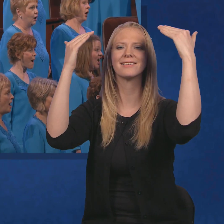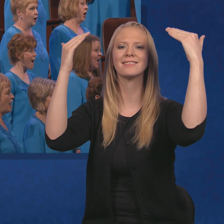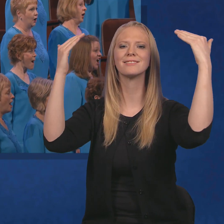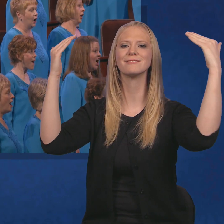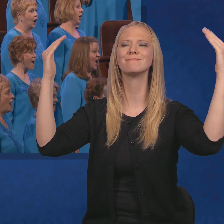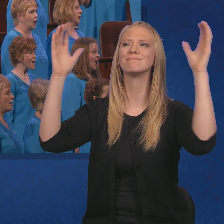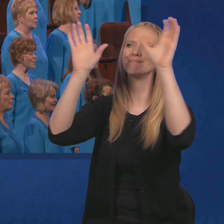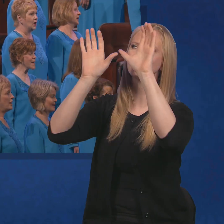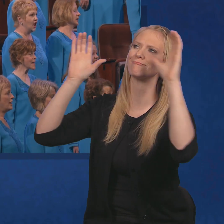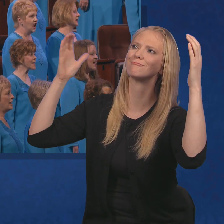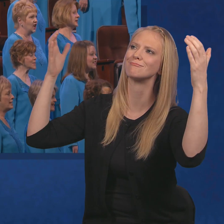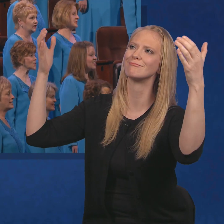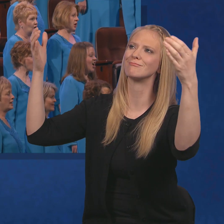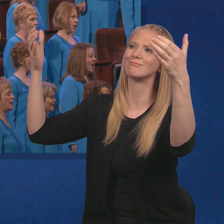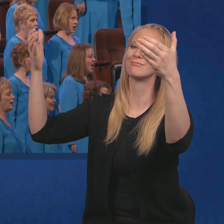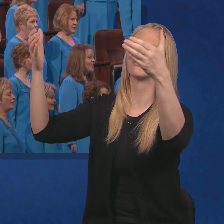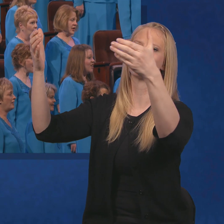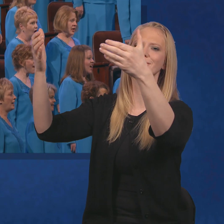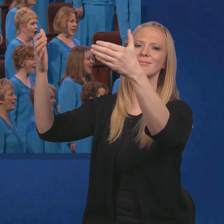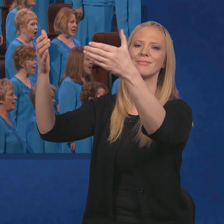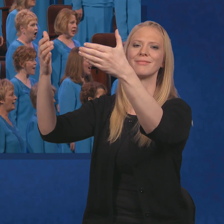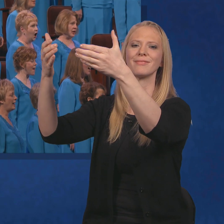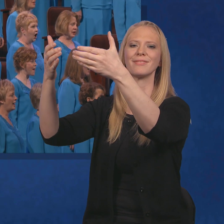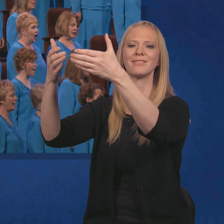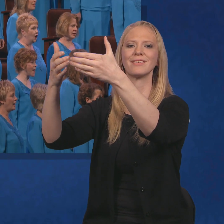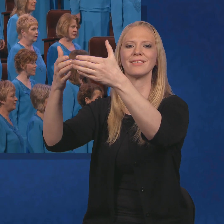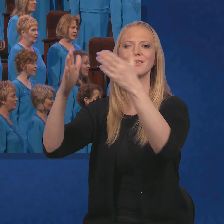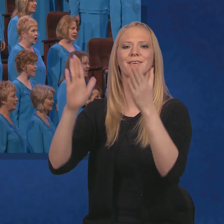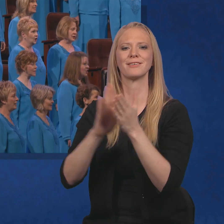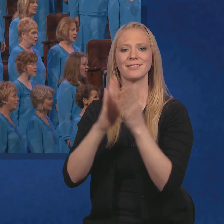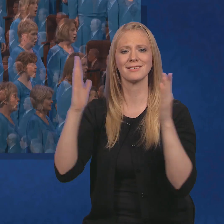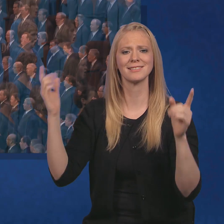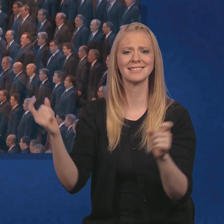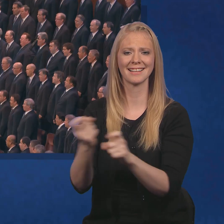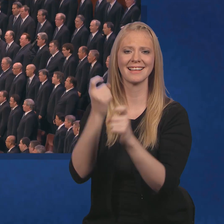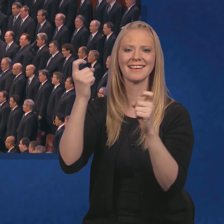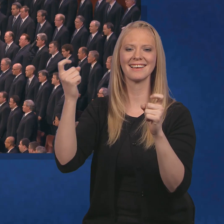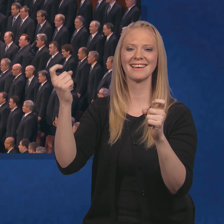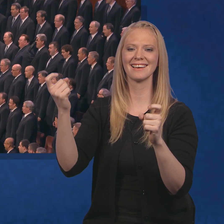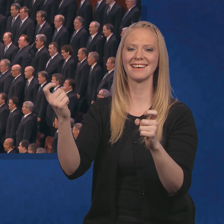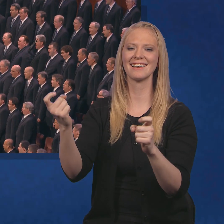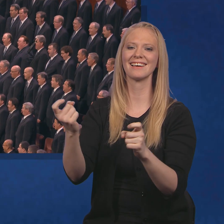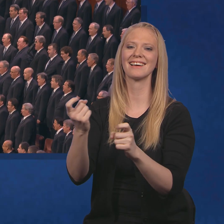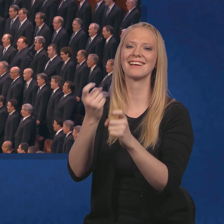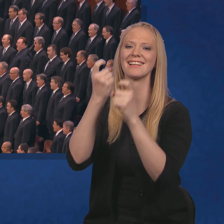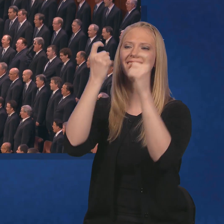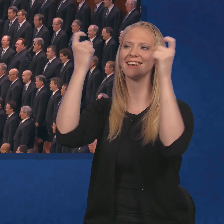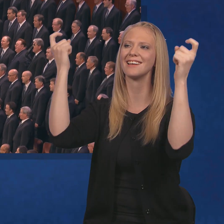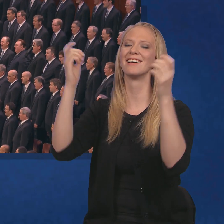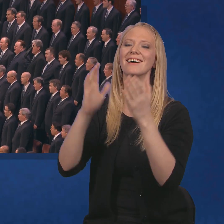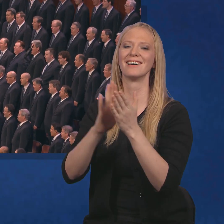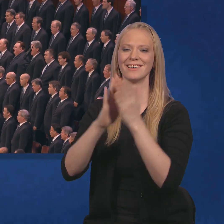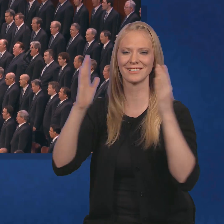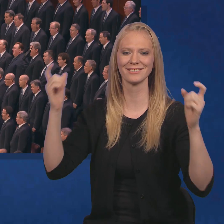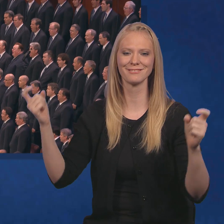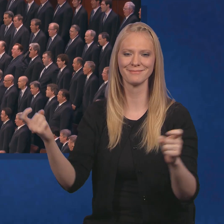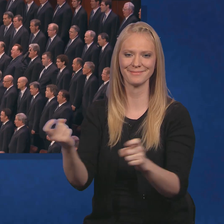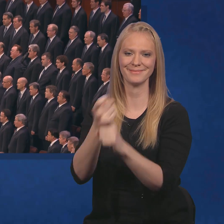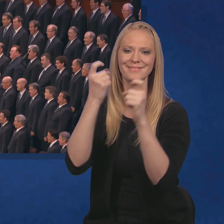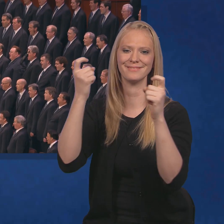armies of heaven, Hosanna,